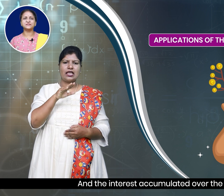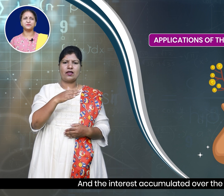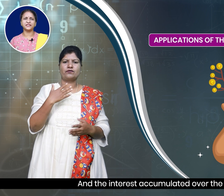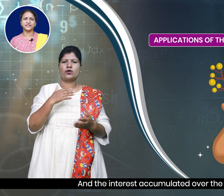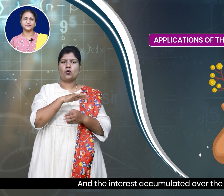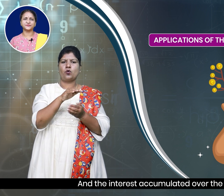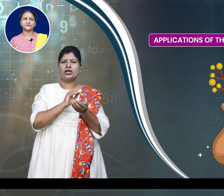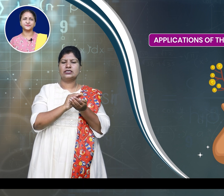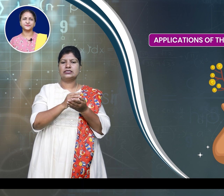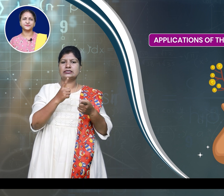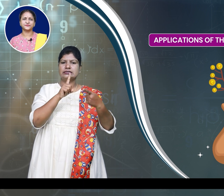period.